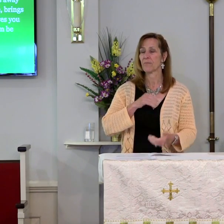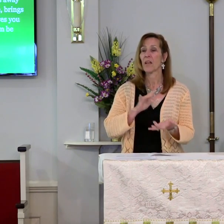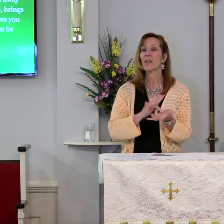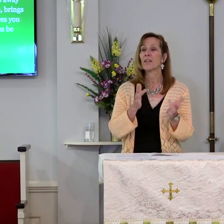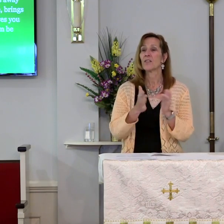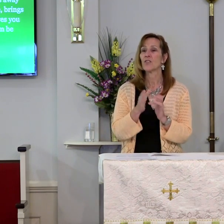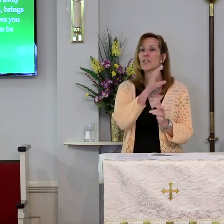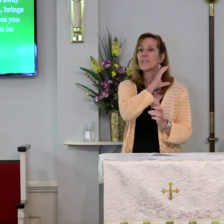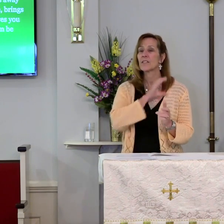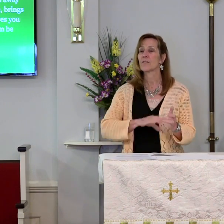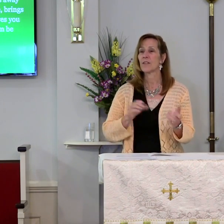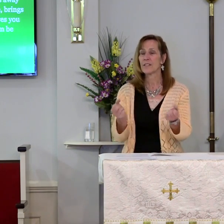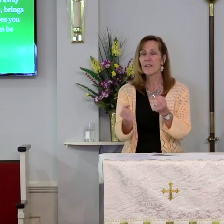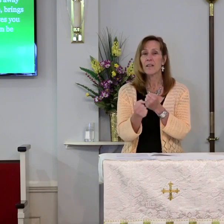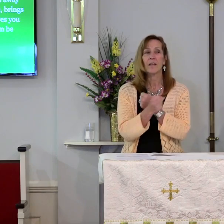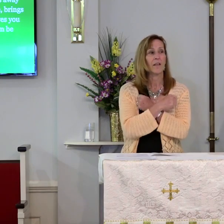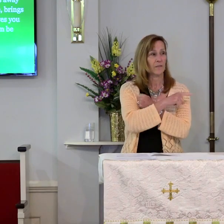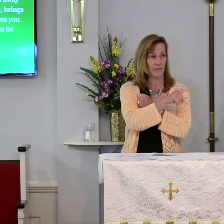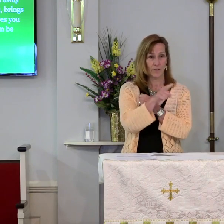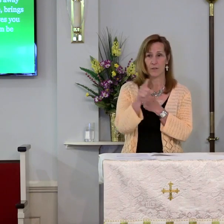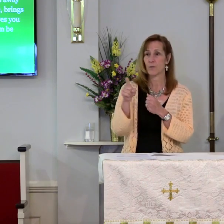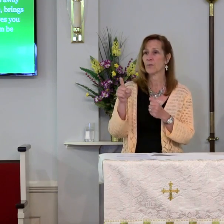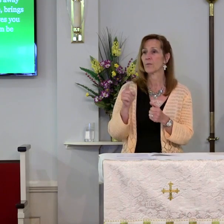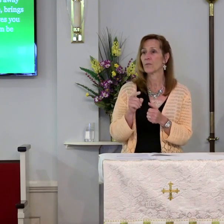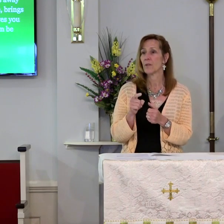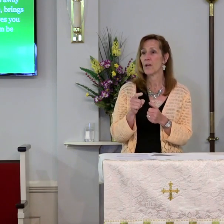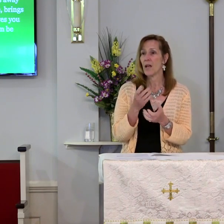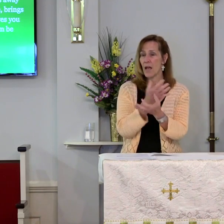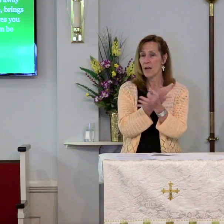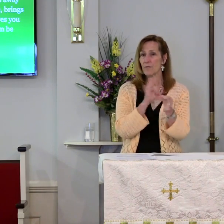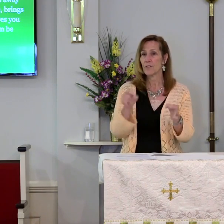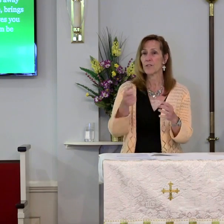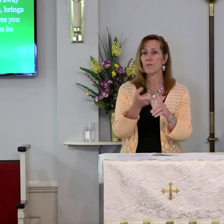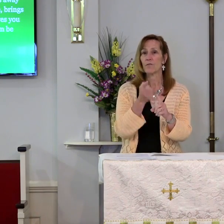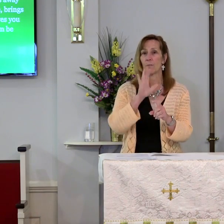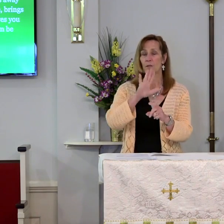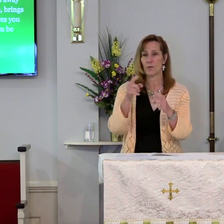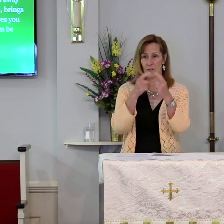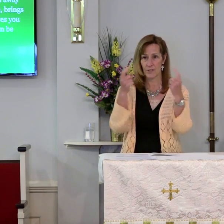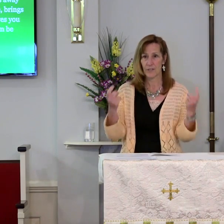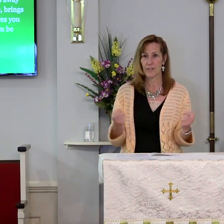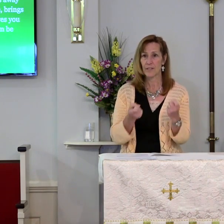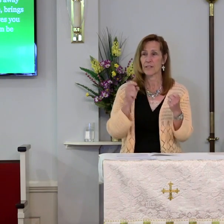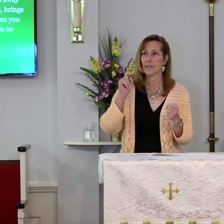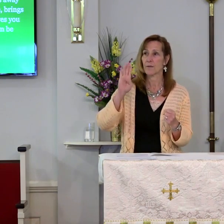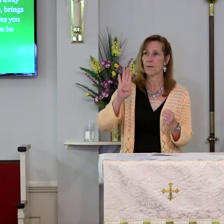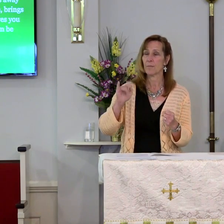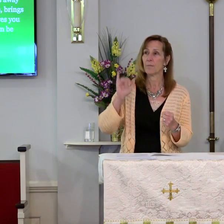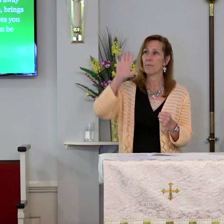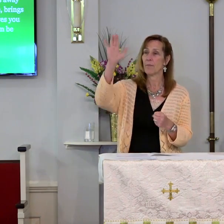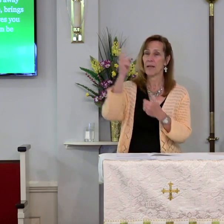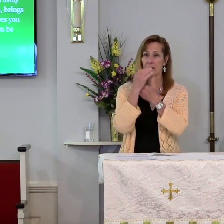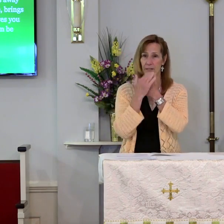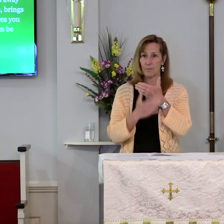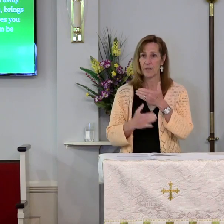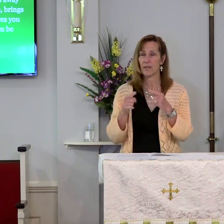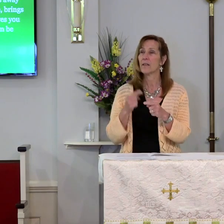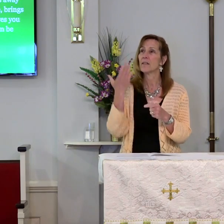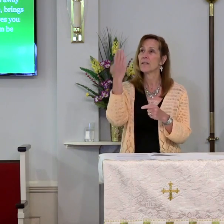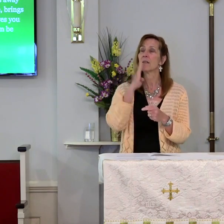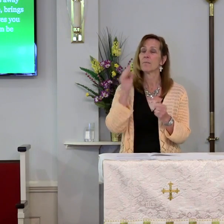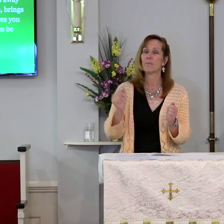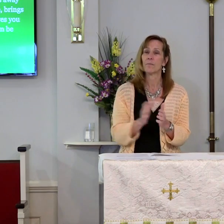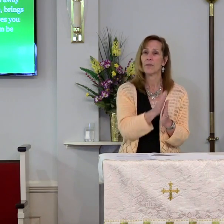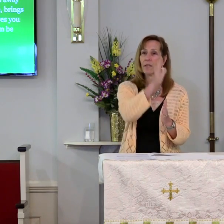Jesus Christ loves you and frees you from your sins by his blood. To him be